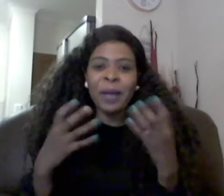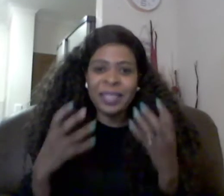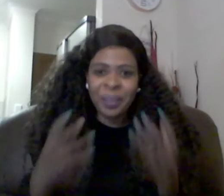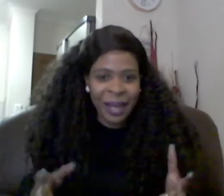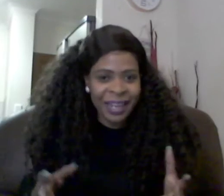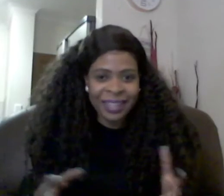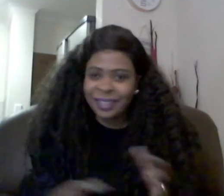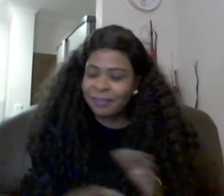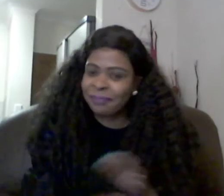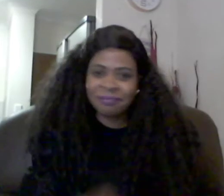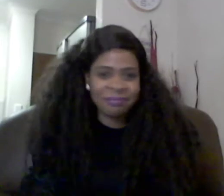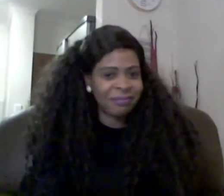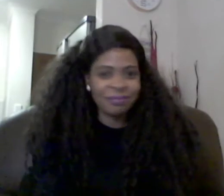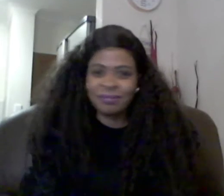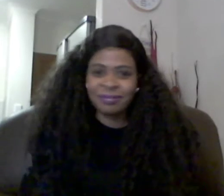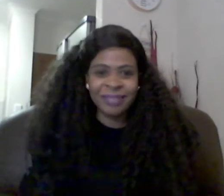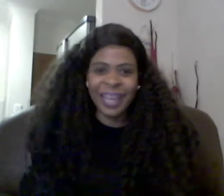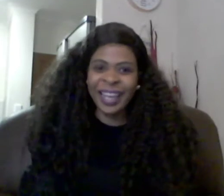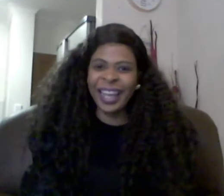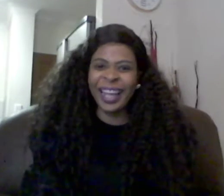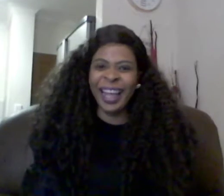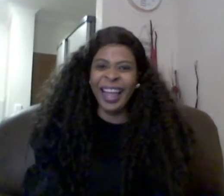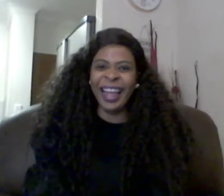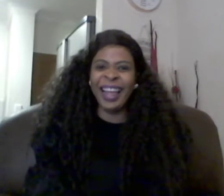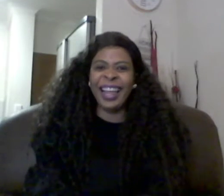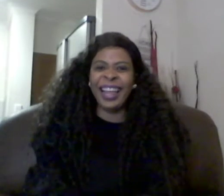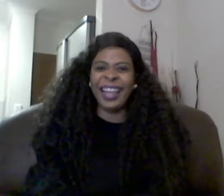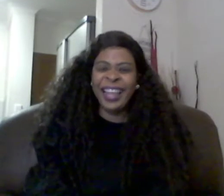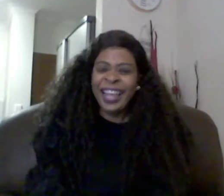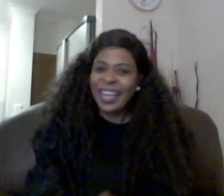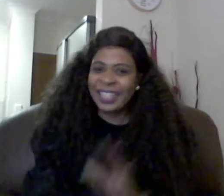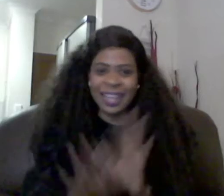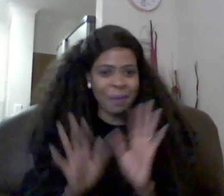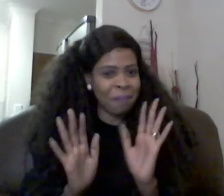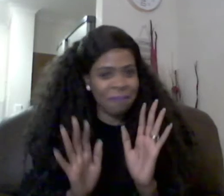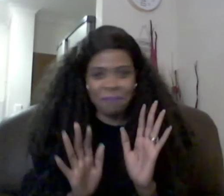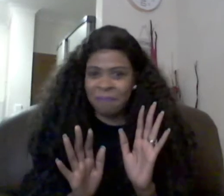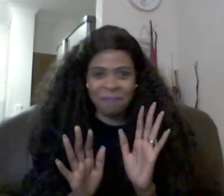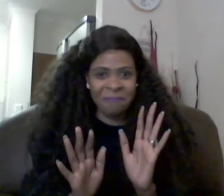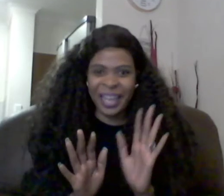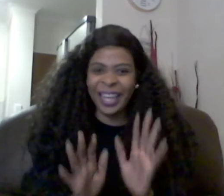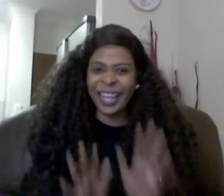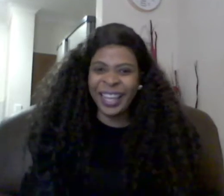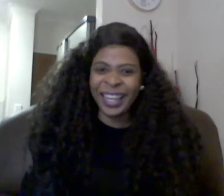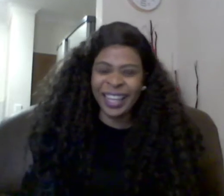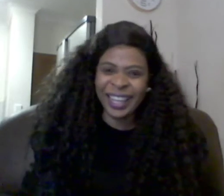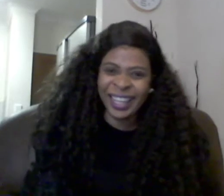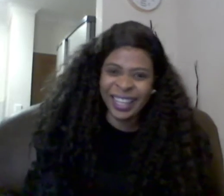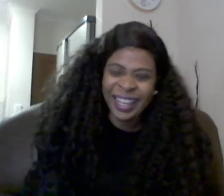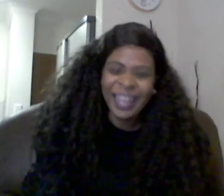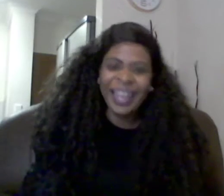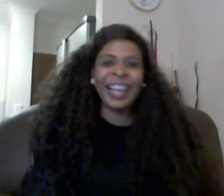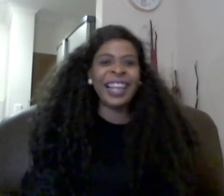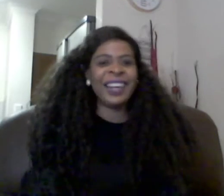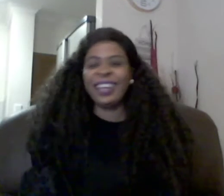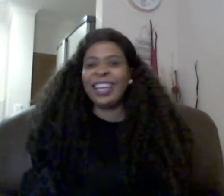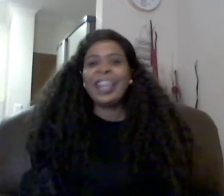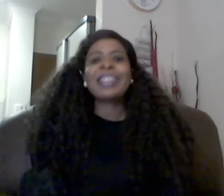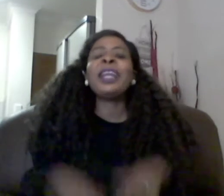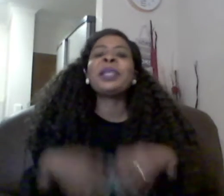was the one he said hallelujah so let's